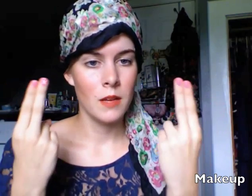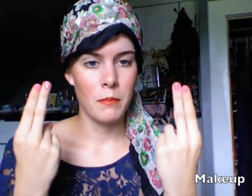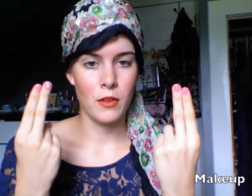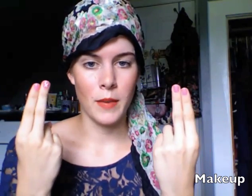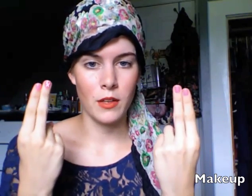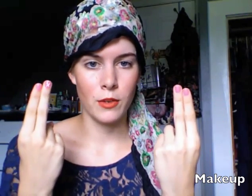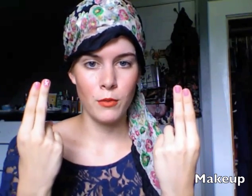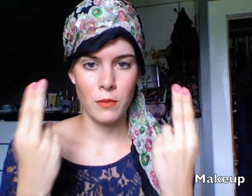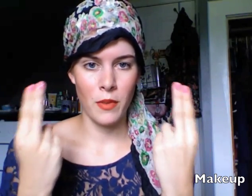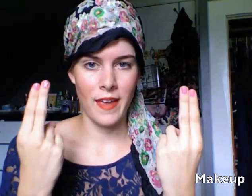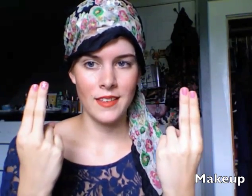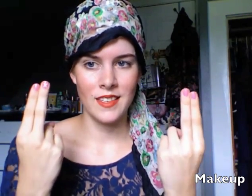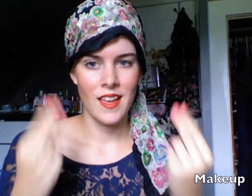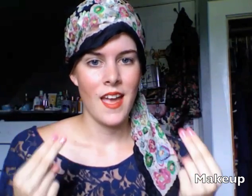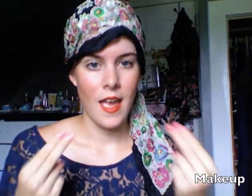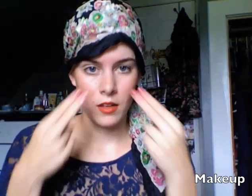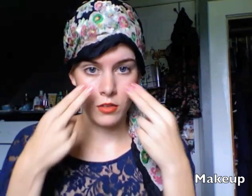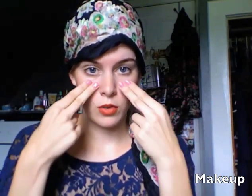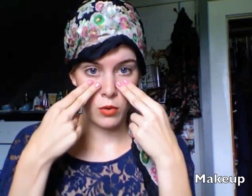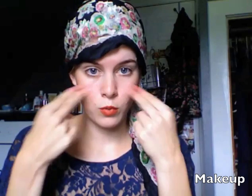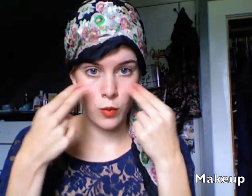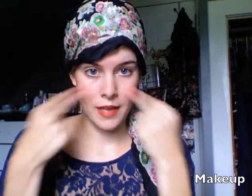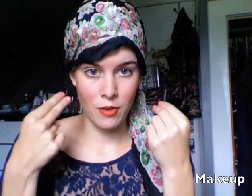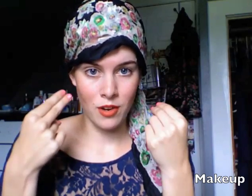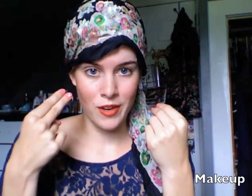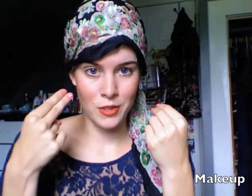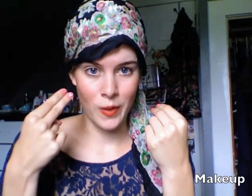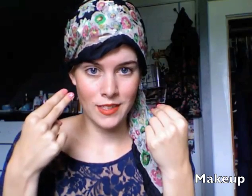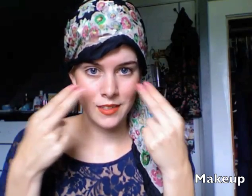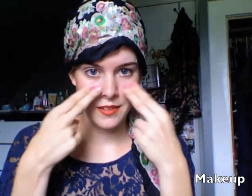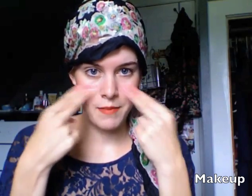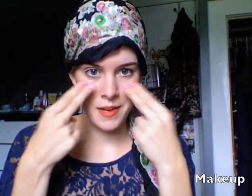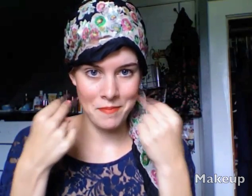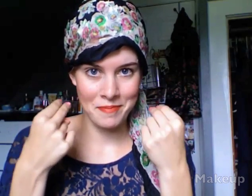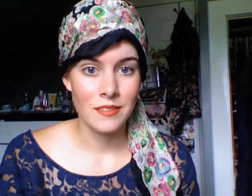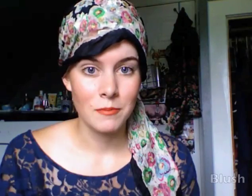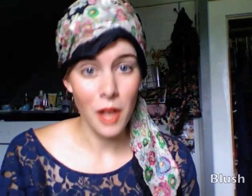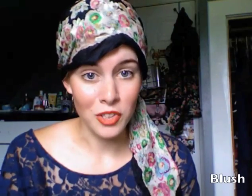But you make a U with both hands, and you just go swipe down under your eyes twice. Makeup! Blush!